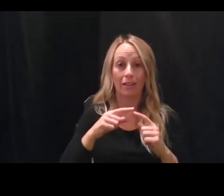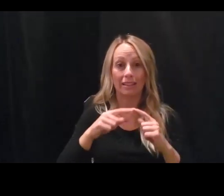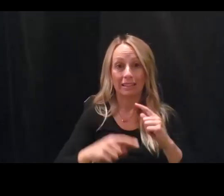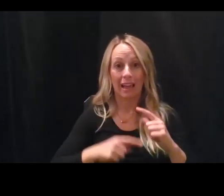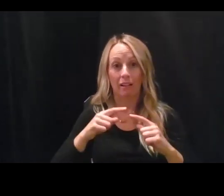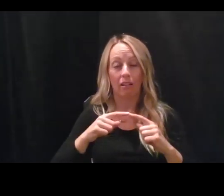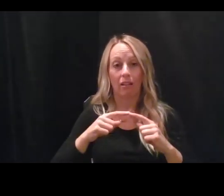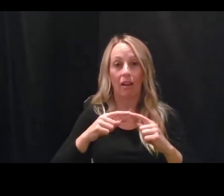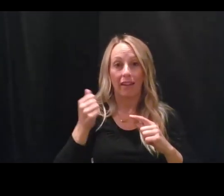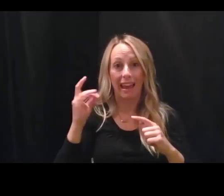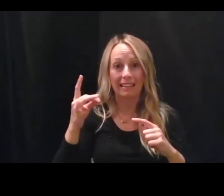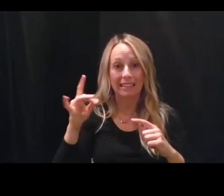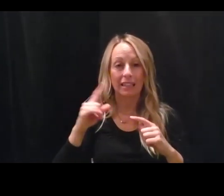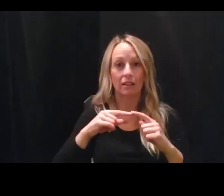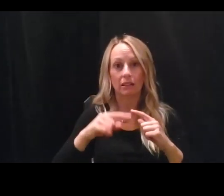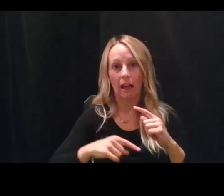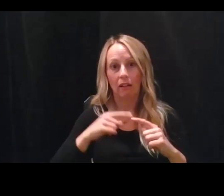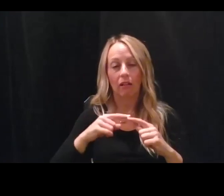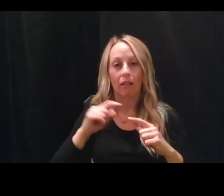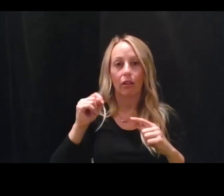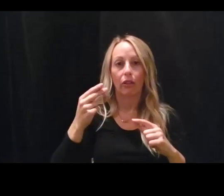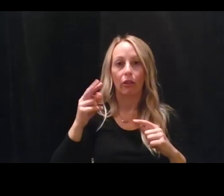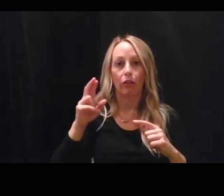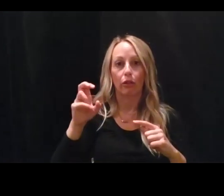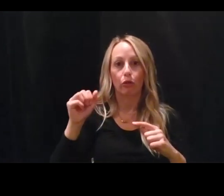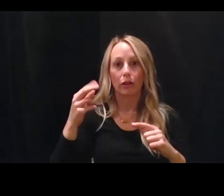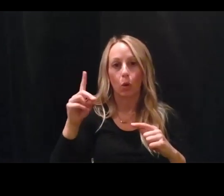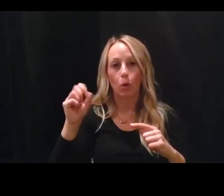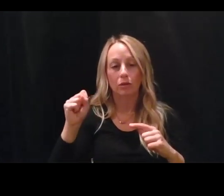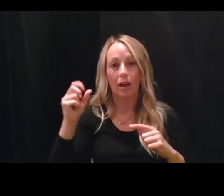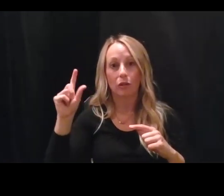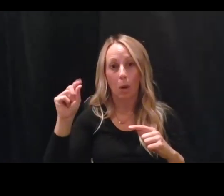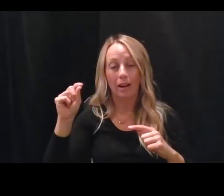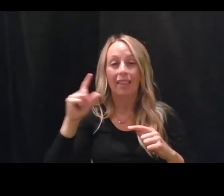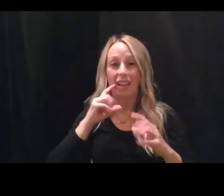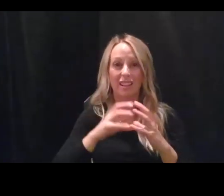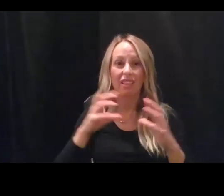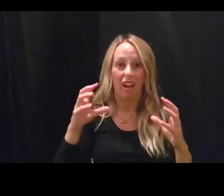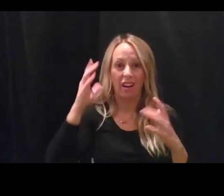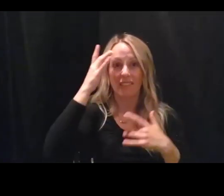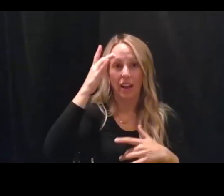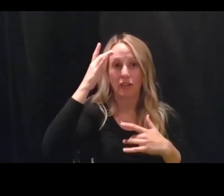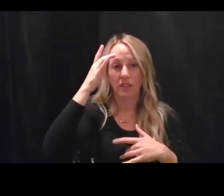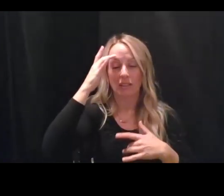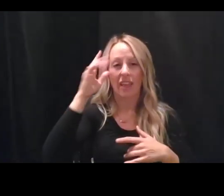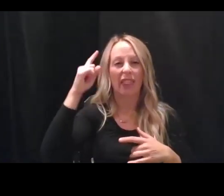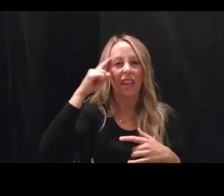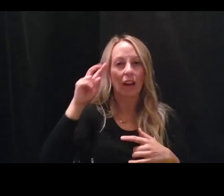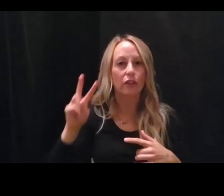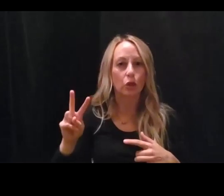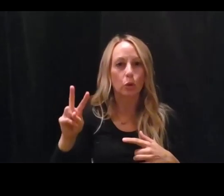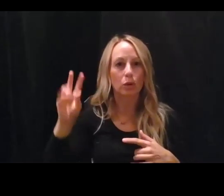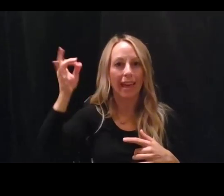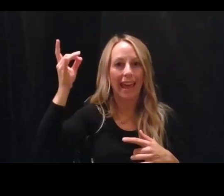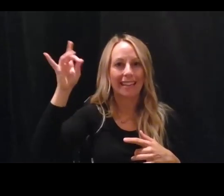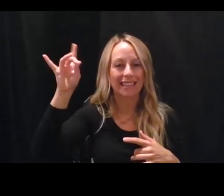18 and 20, um, you have a lot of virus there. So think of two to the 18th isn't a huge number